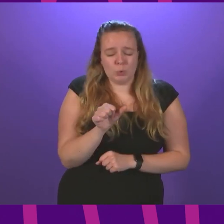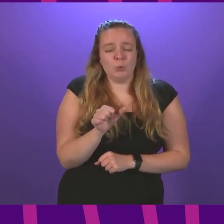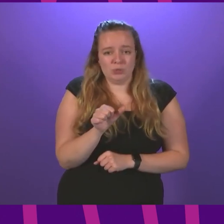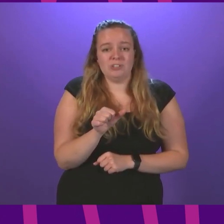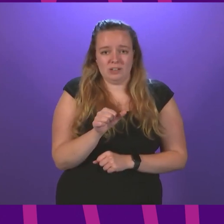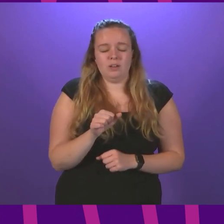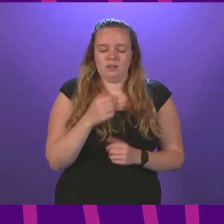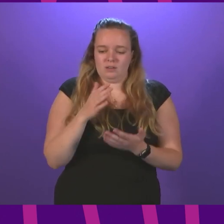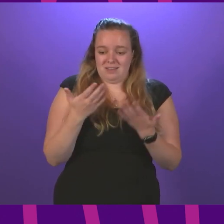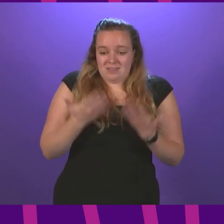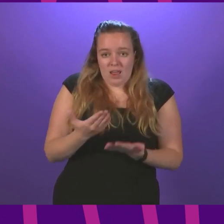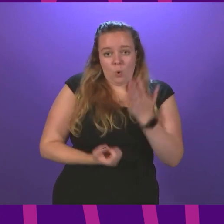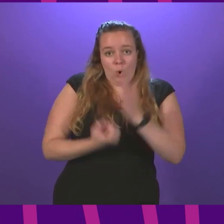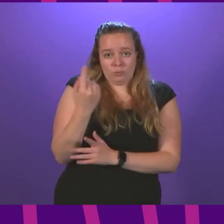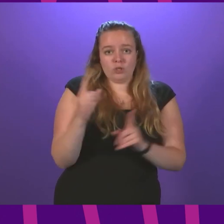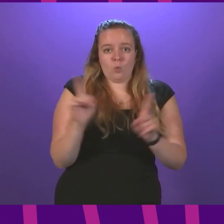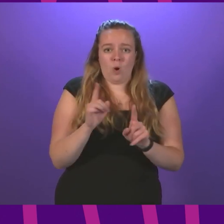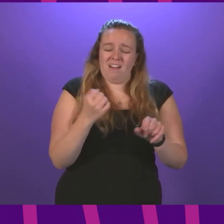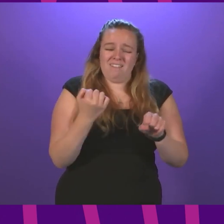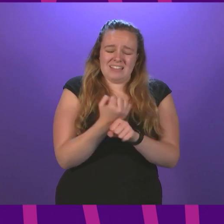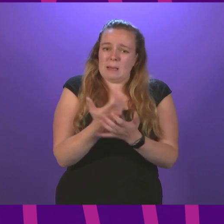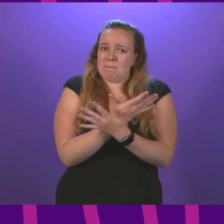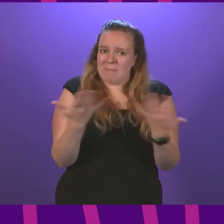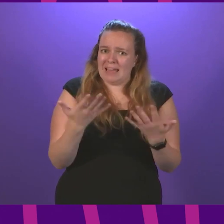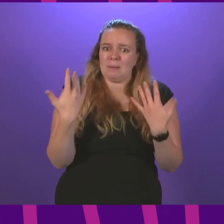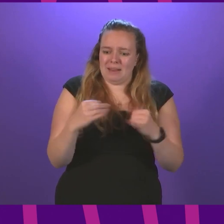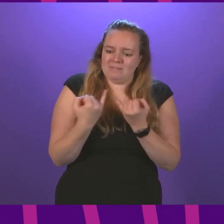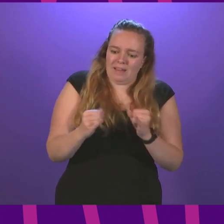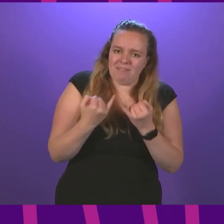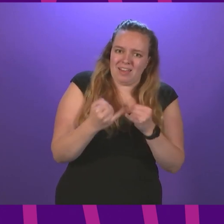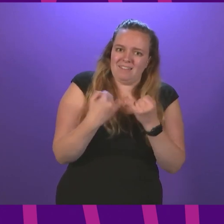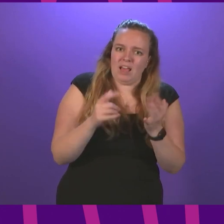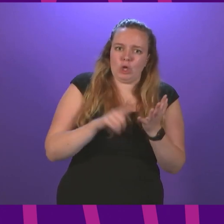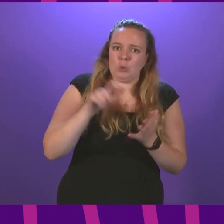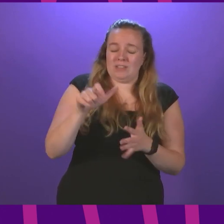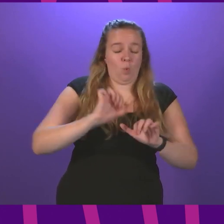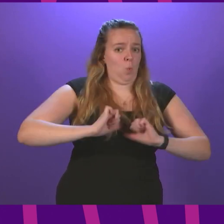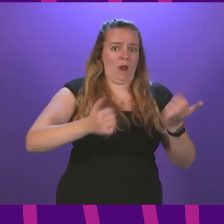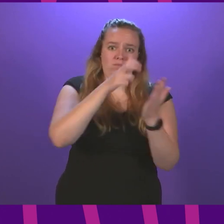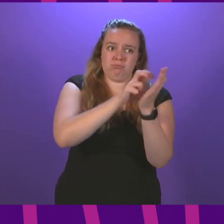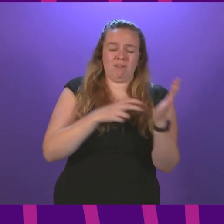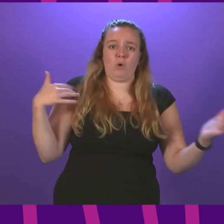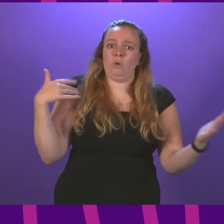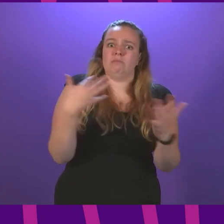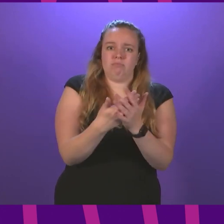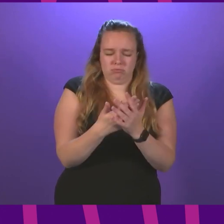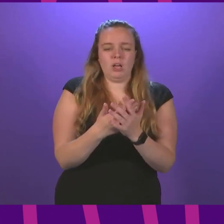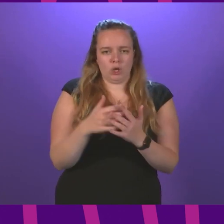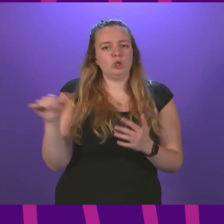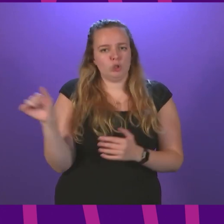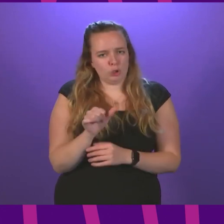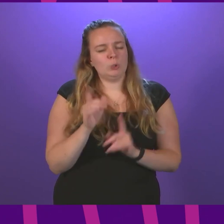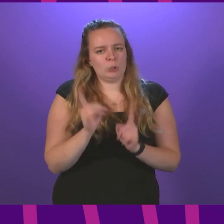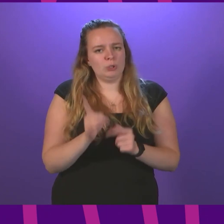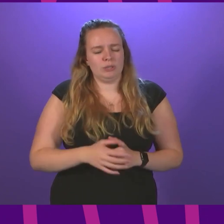Taking the opportunity now to fix the many shortcomings with universal credit that have been well documented for years should also be the